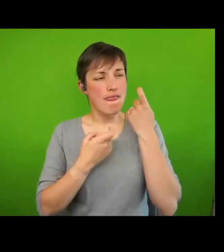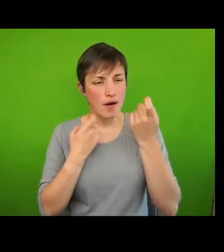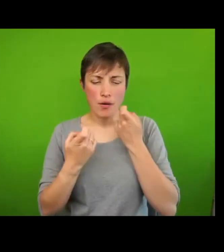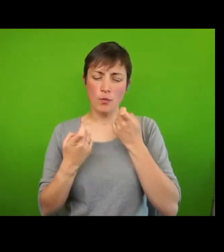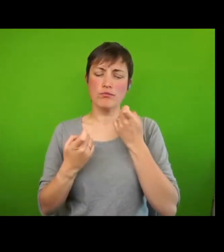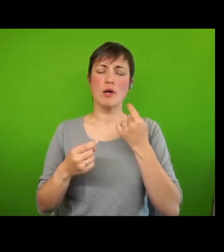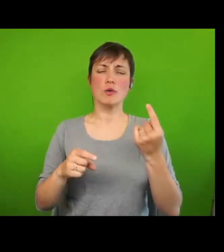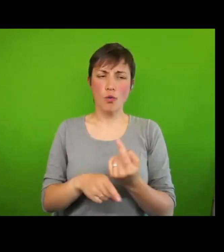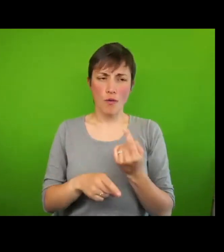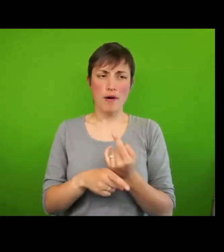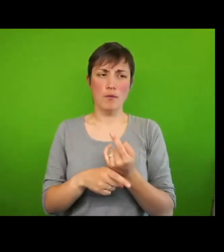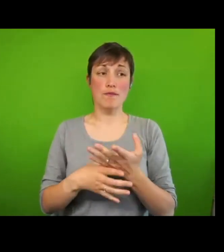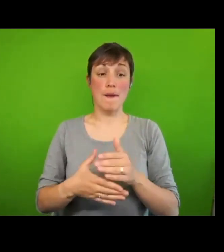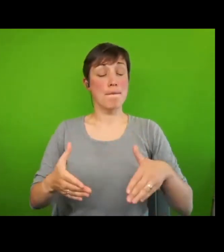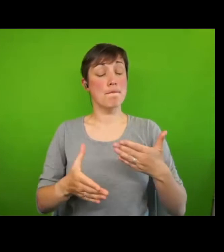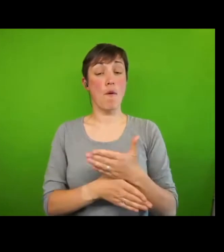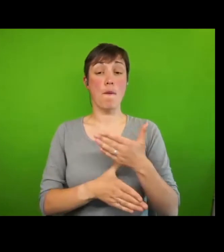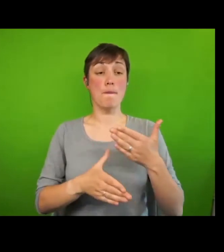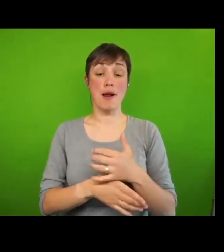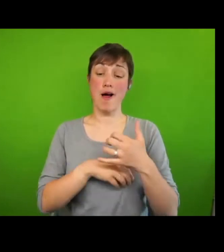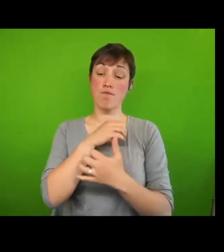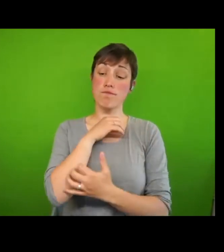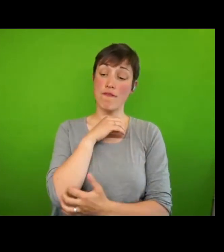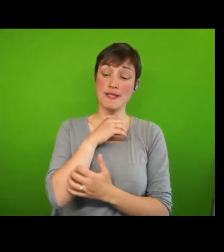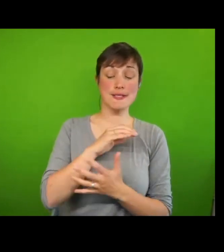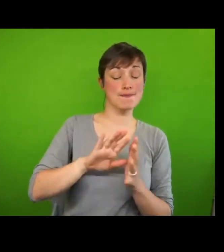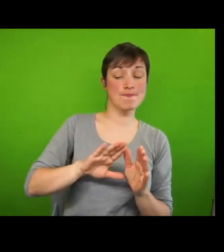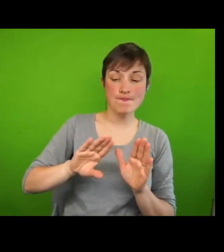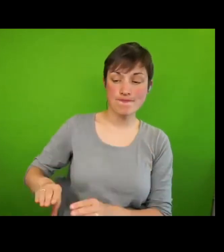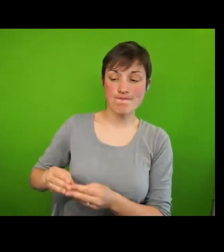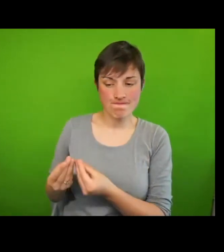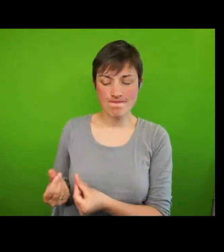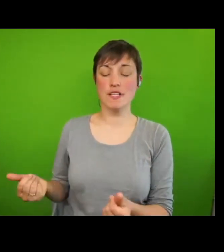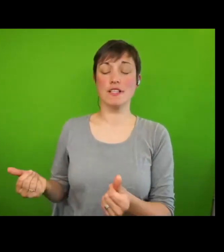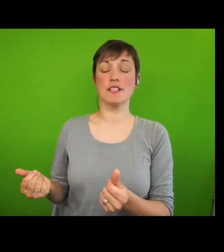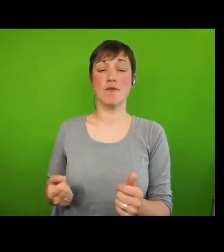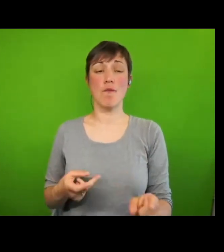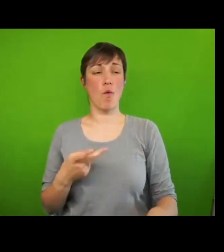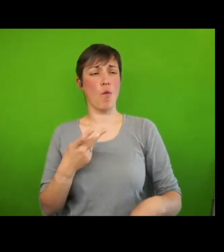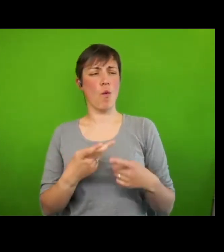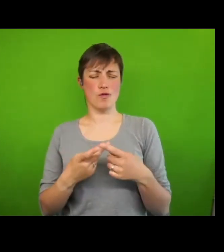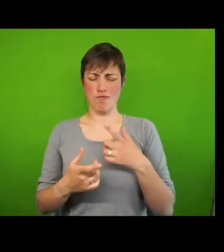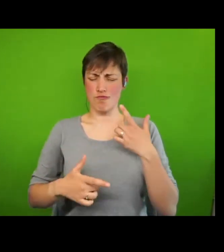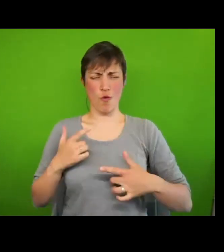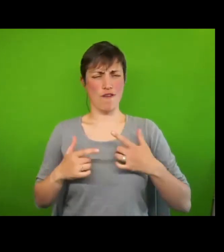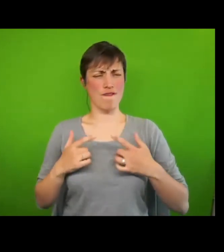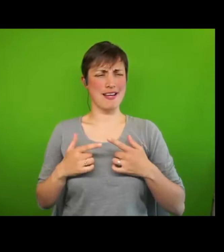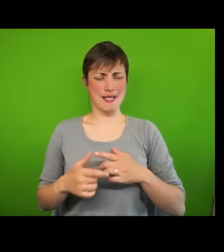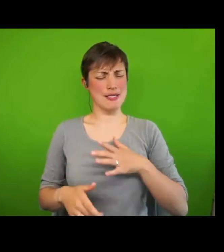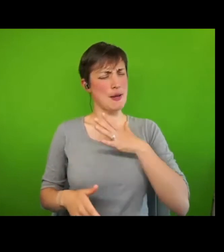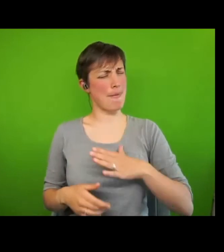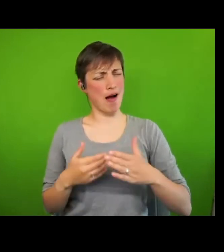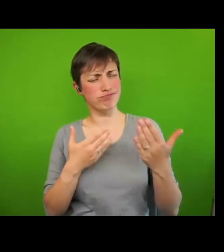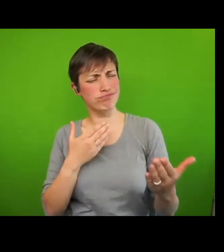and mobilising against poverty, and of articulating concrete demands. I'll finish with a brief